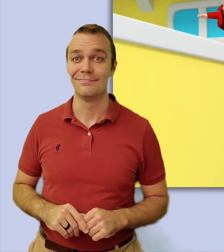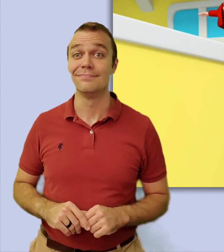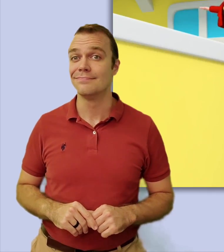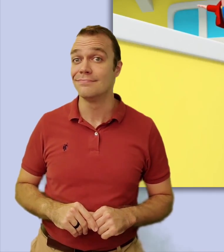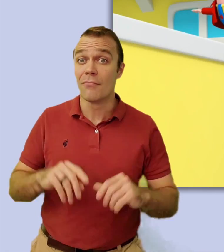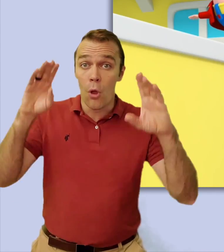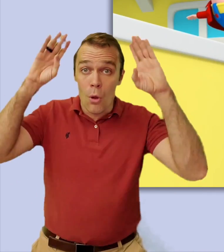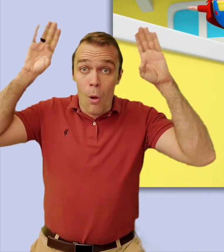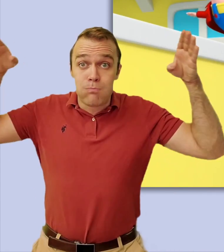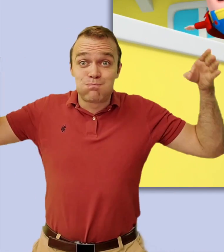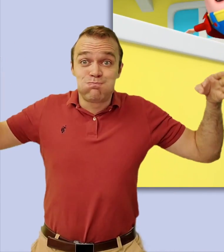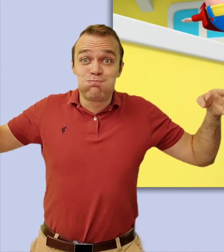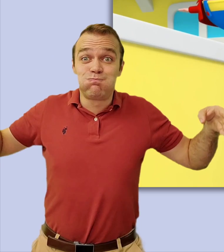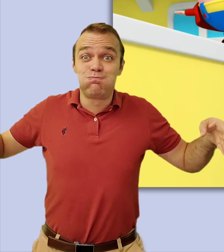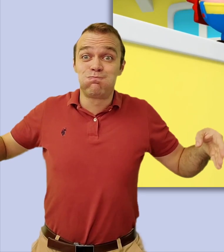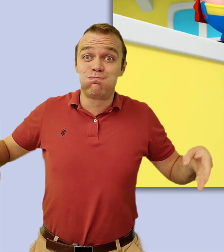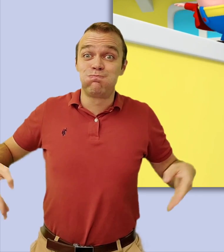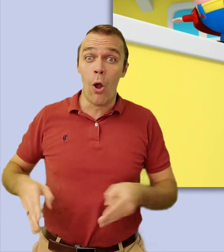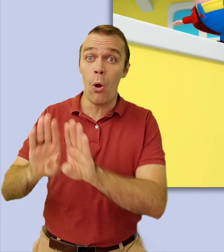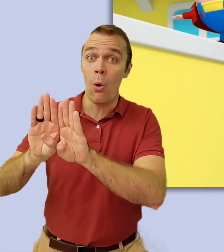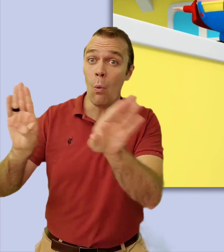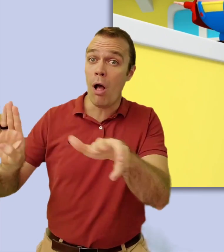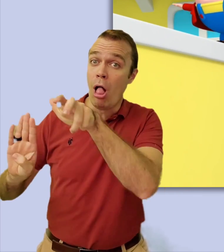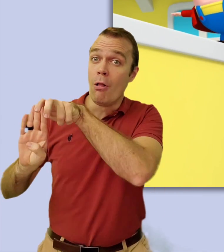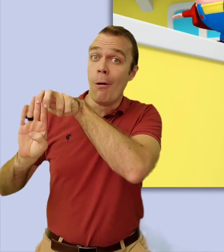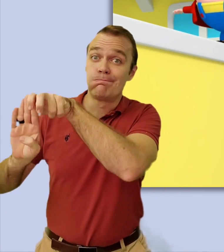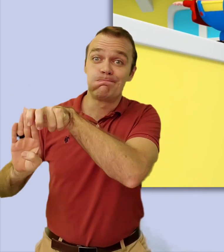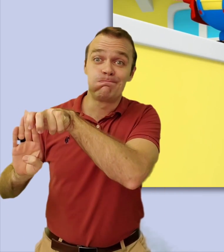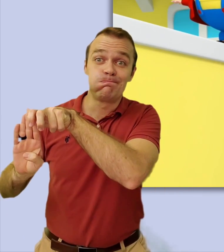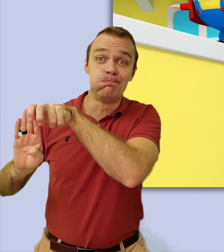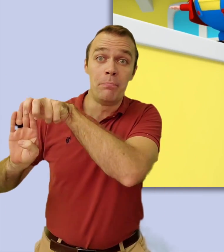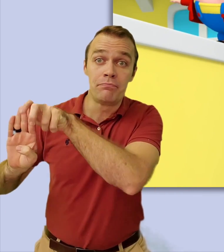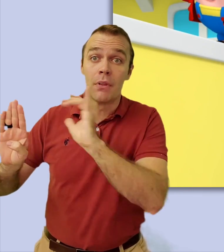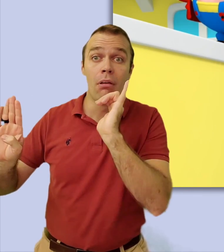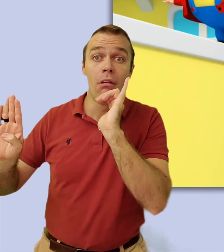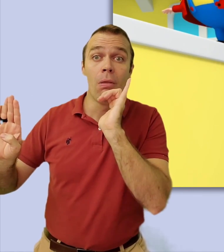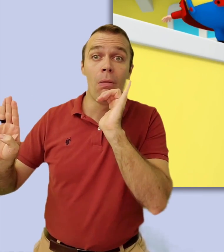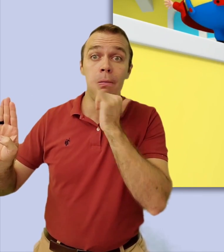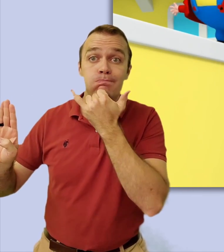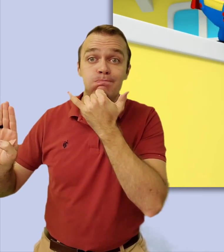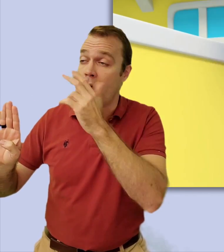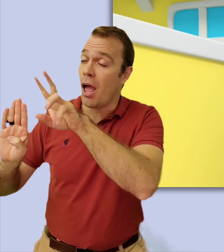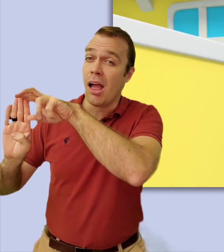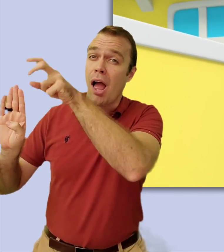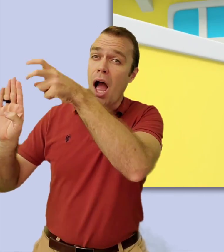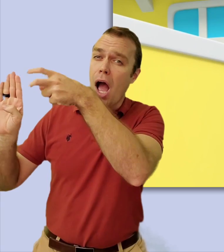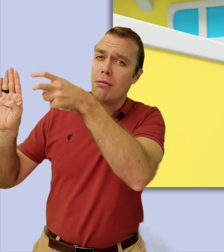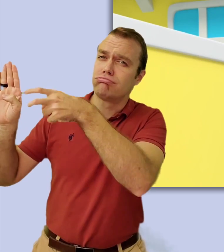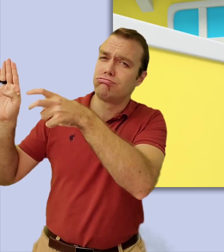Humpty Dumpty sat on a wall. Humpty Dumpty had a great ball.